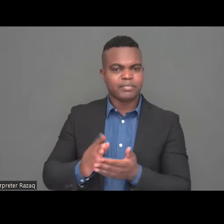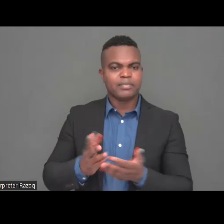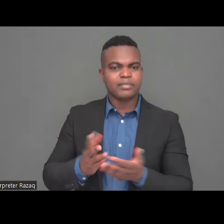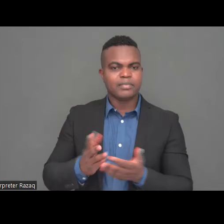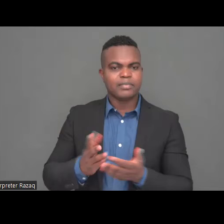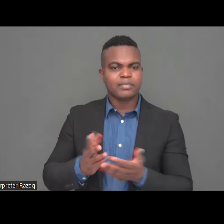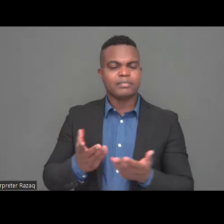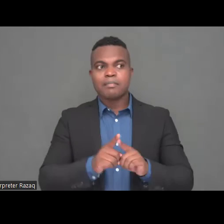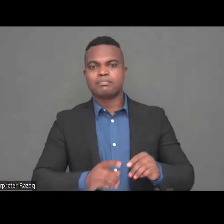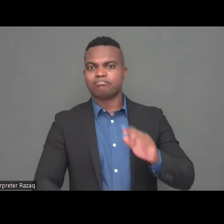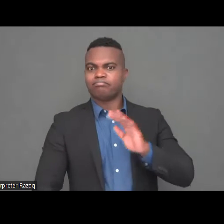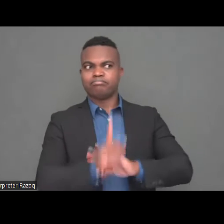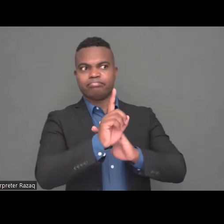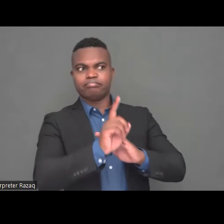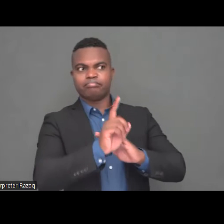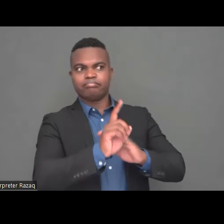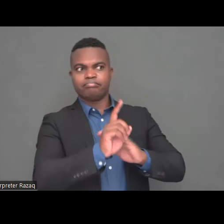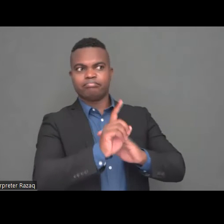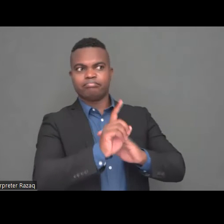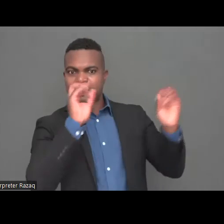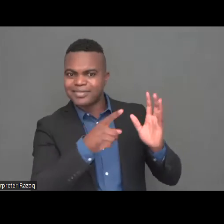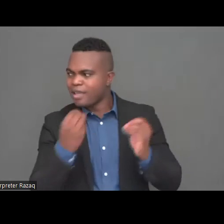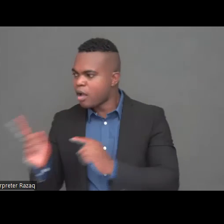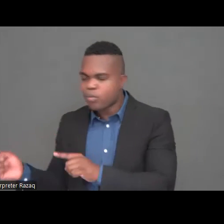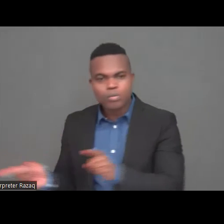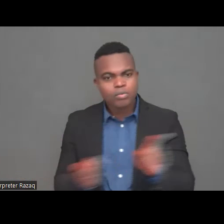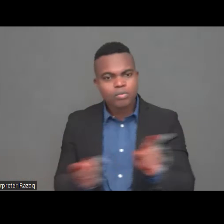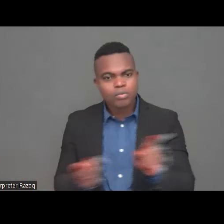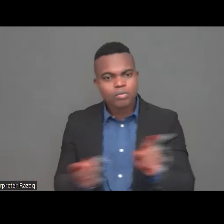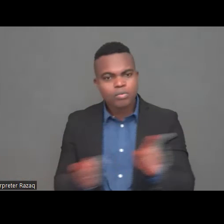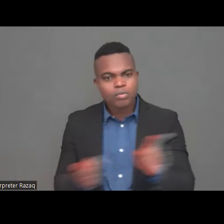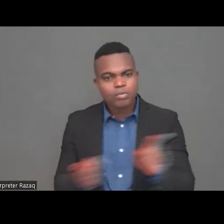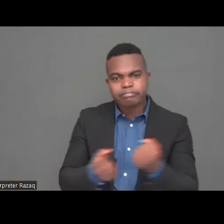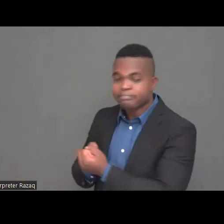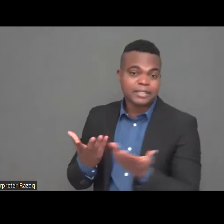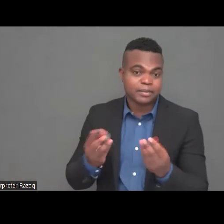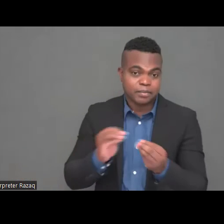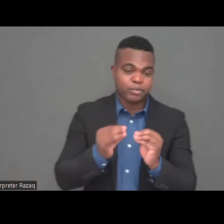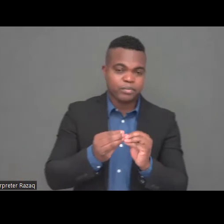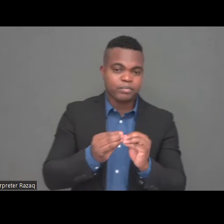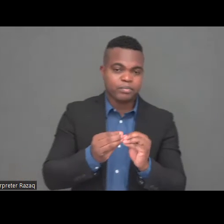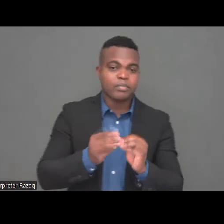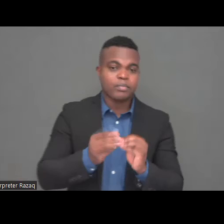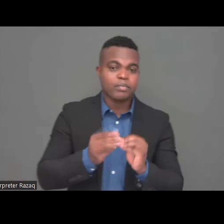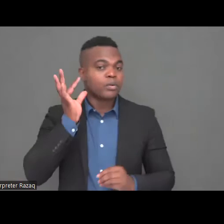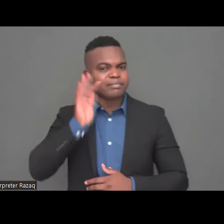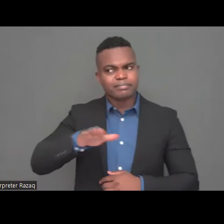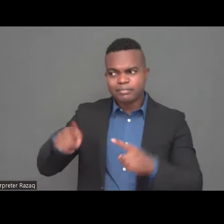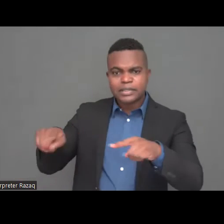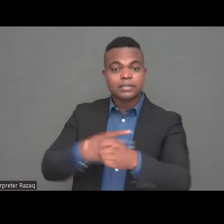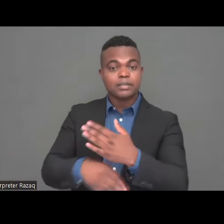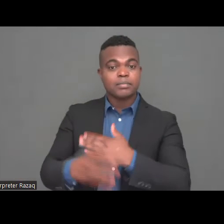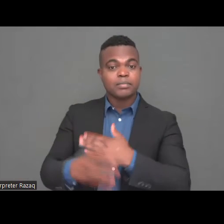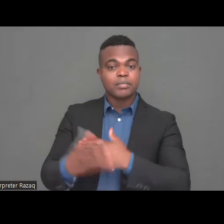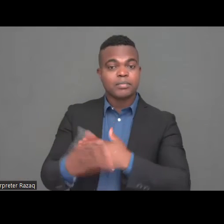disproportionately facing risk of sexual